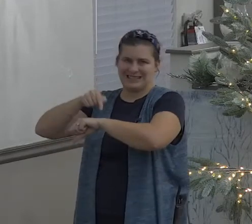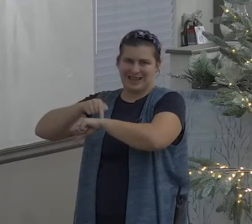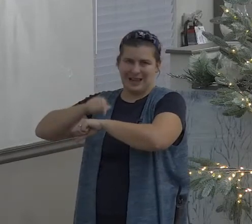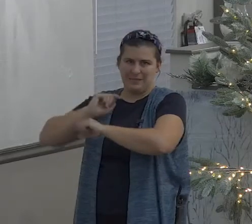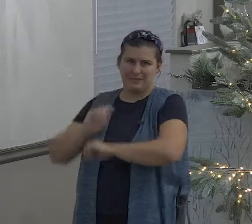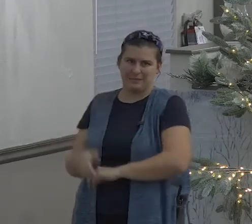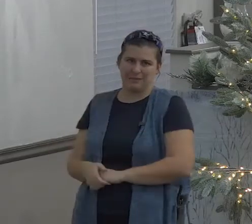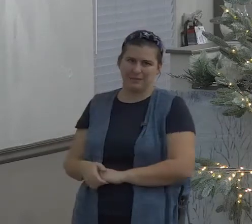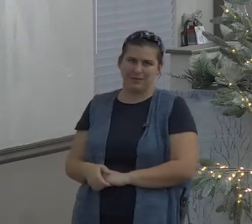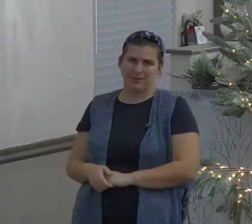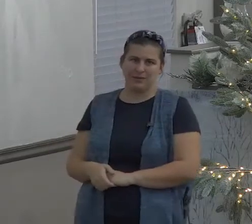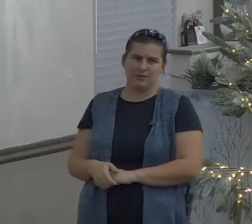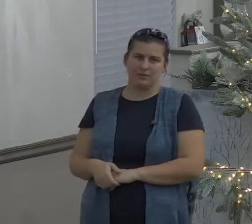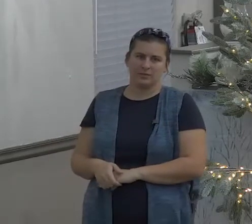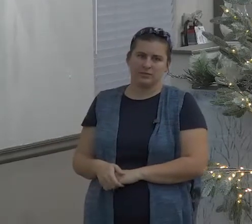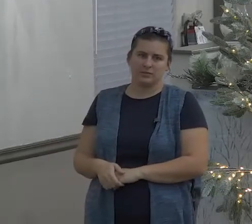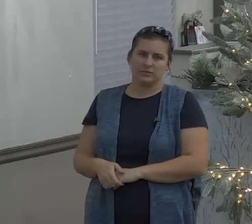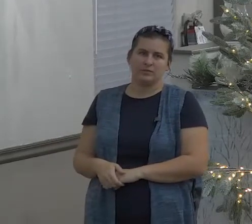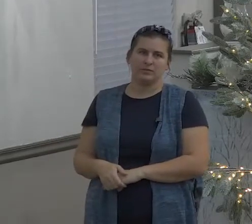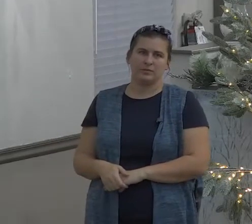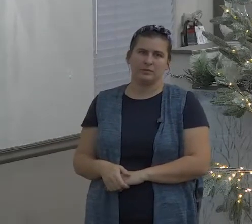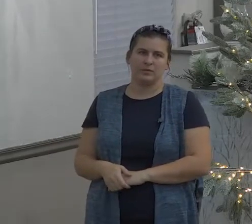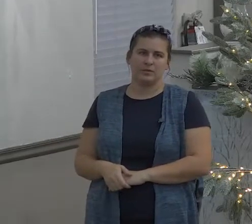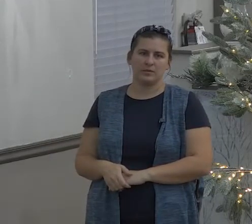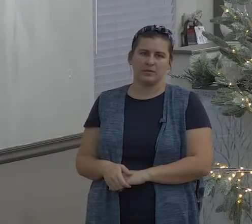then we're going to see what God can do